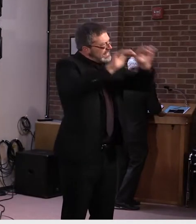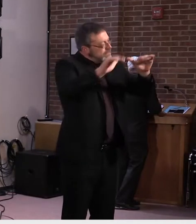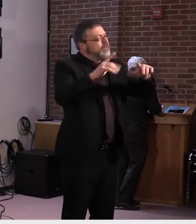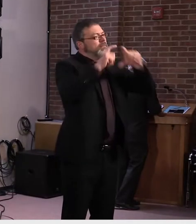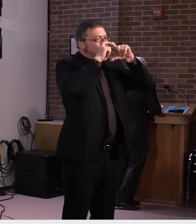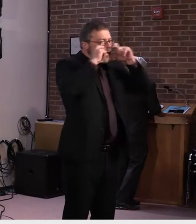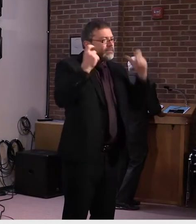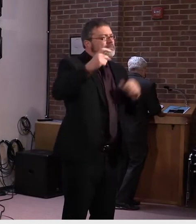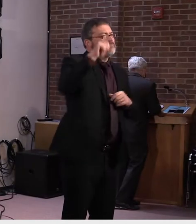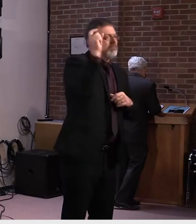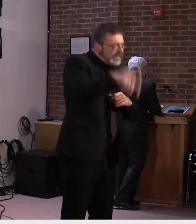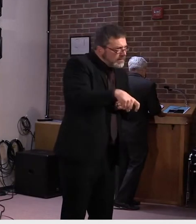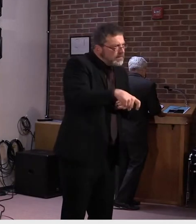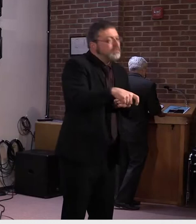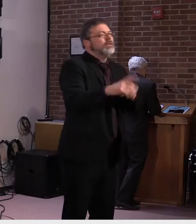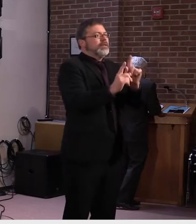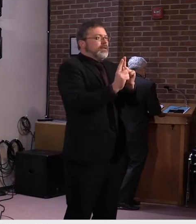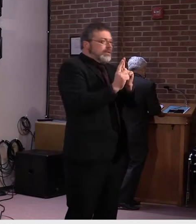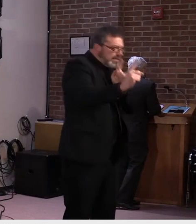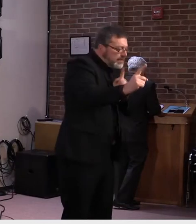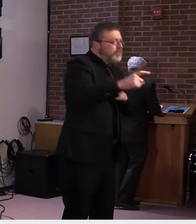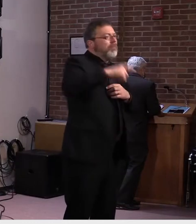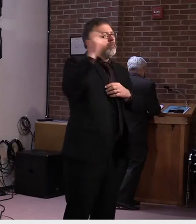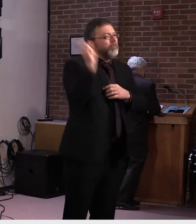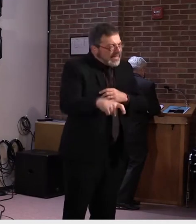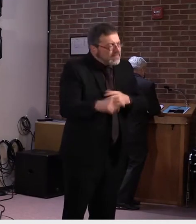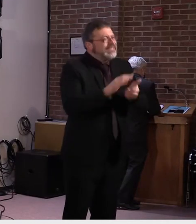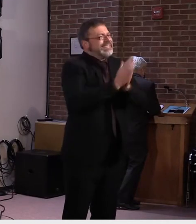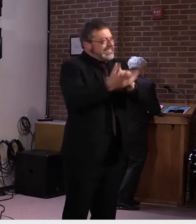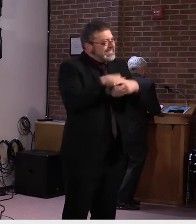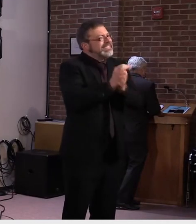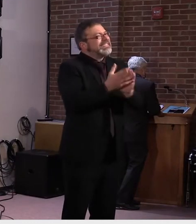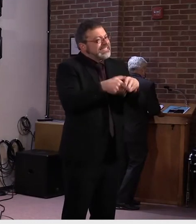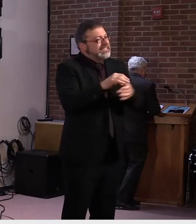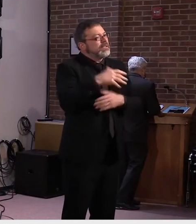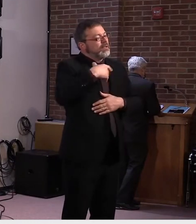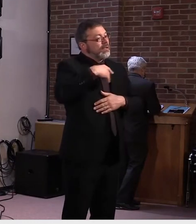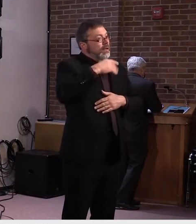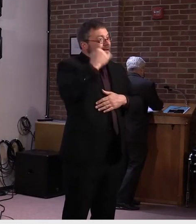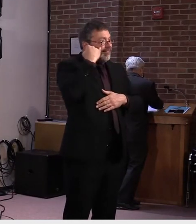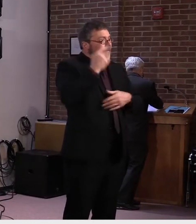Stay home if you're sick and follow the state's travel guidance.